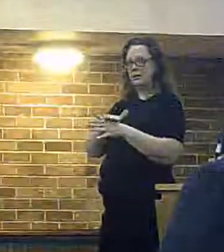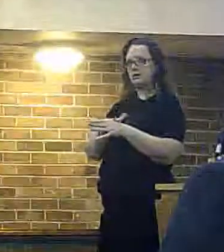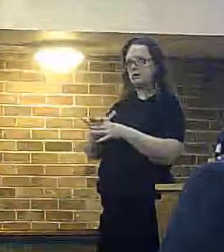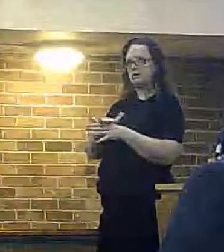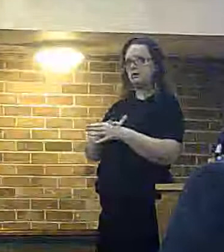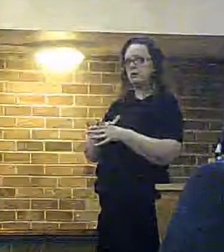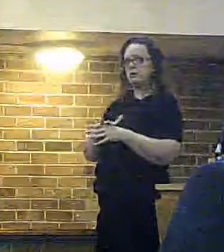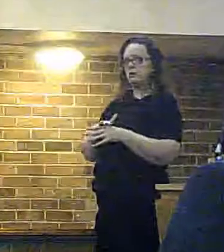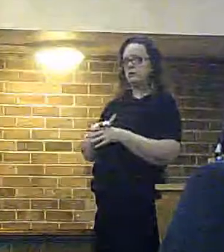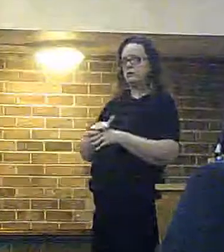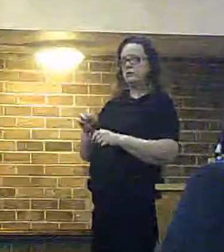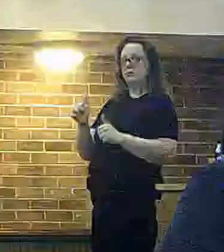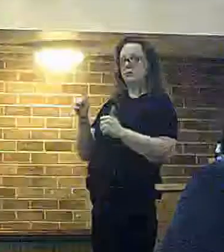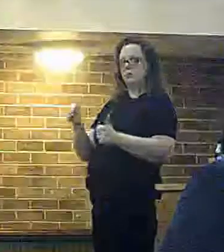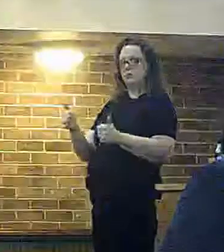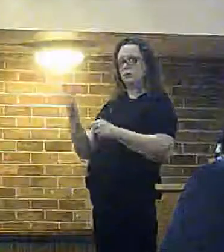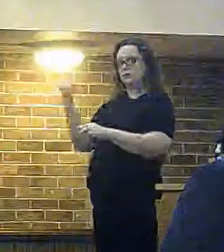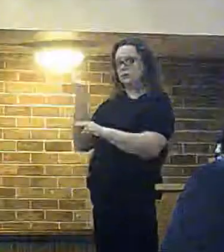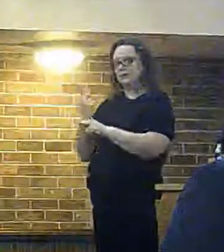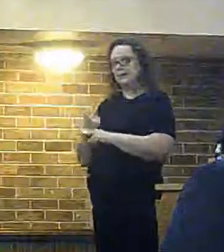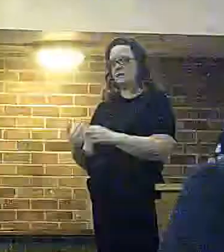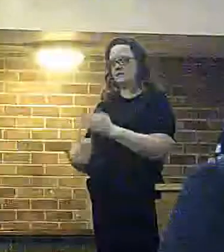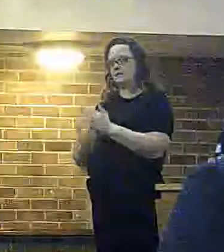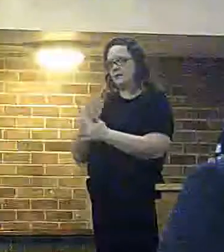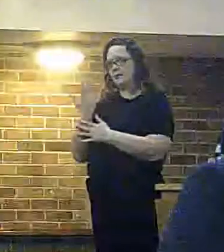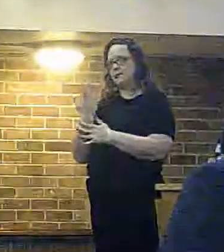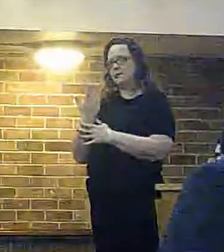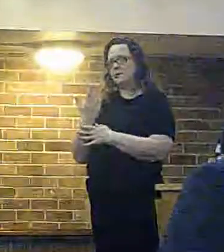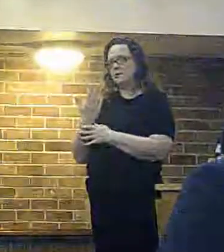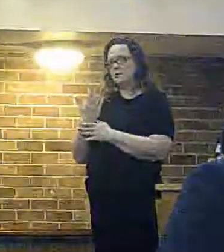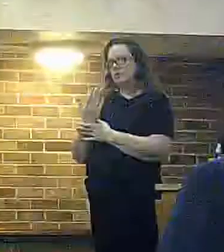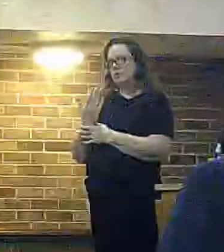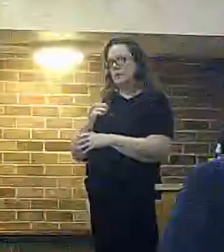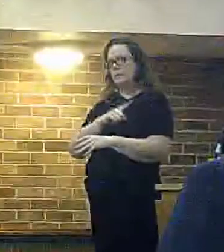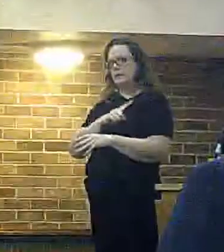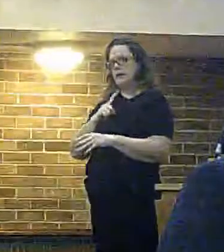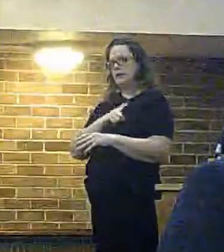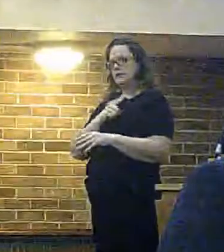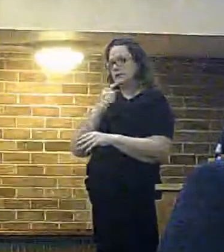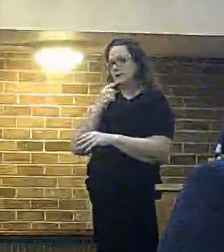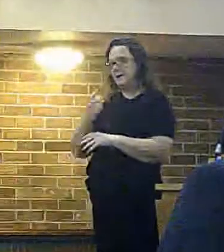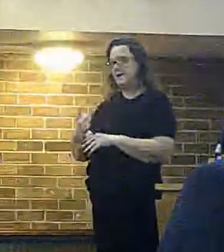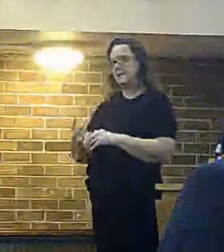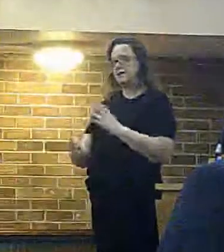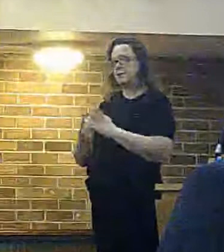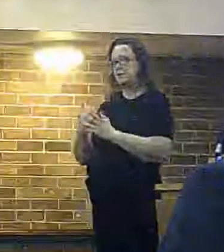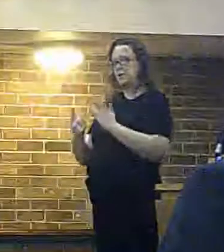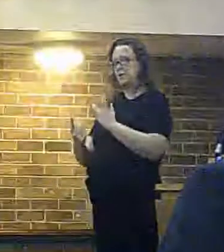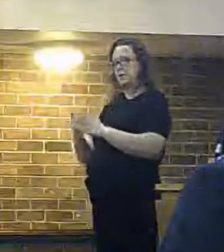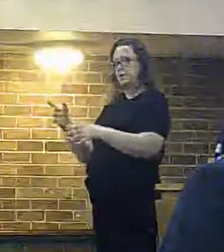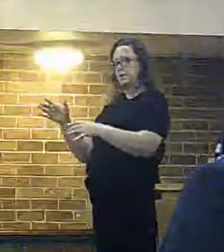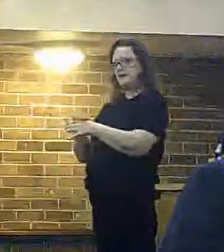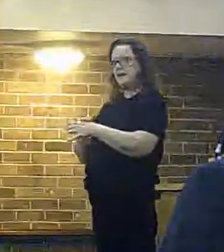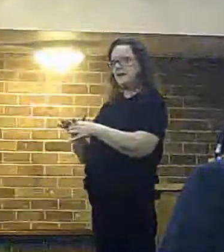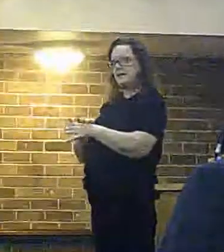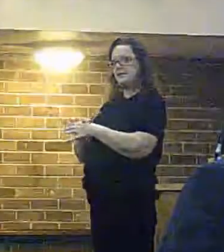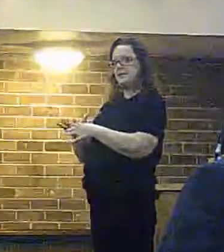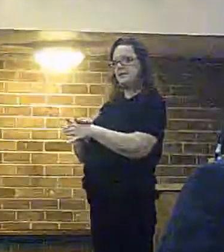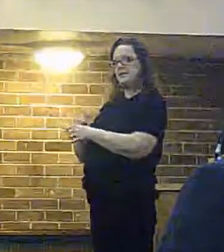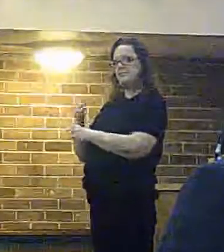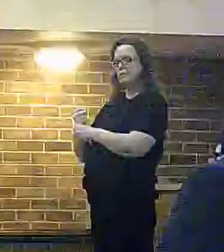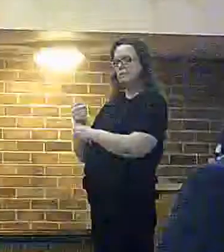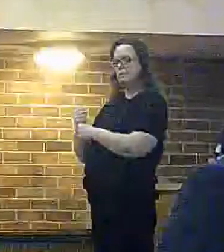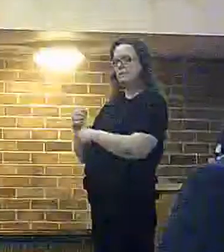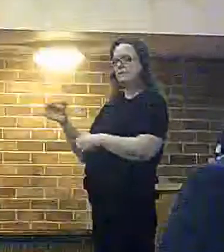-designed development that happens to be in the green belt because you're saying there is an alternative site in greensby village